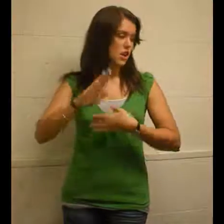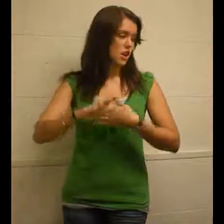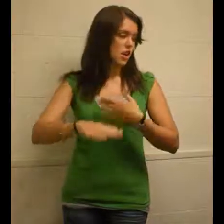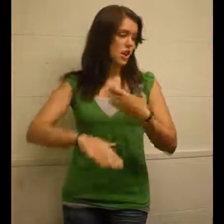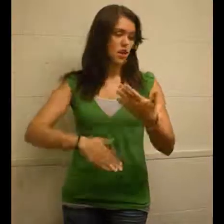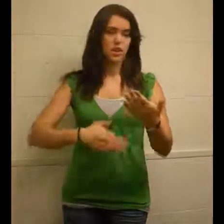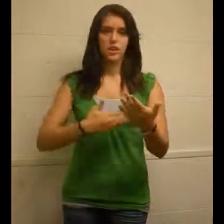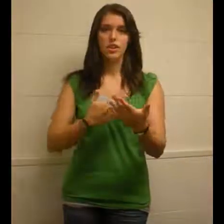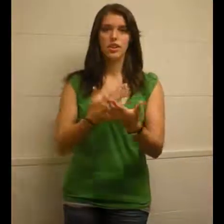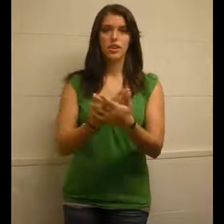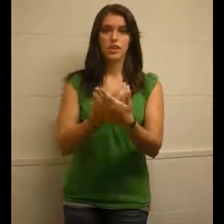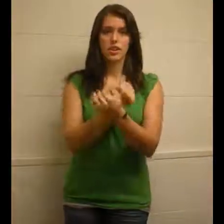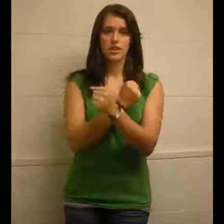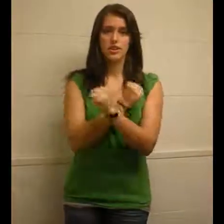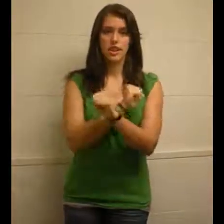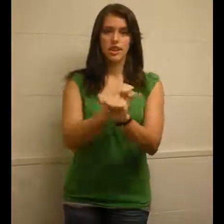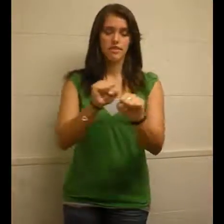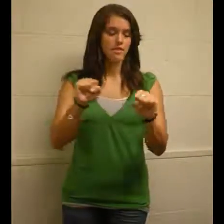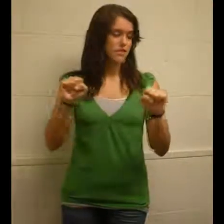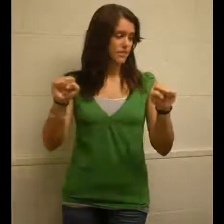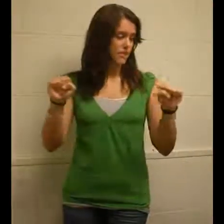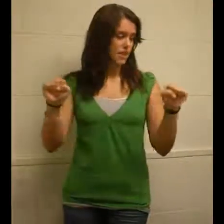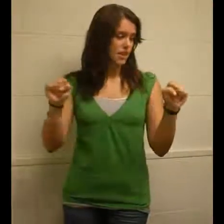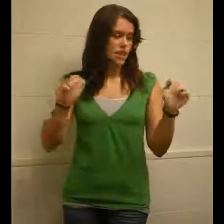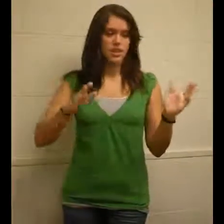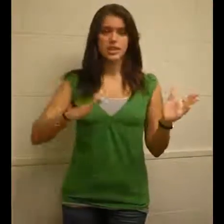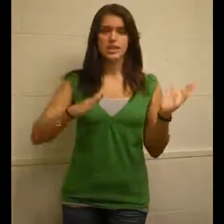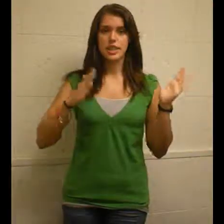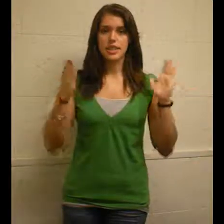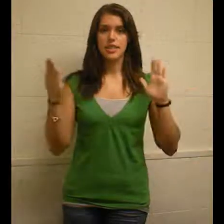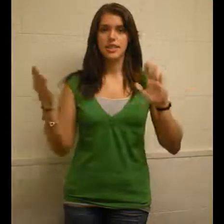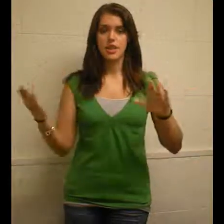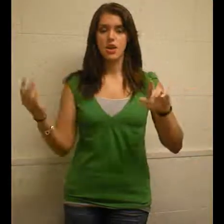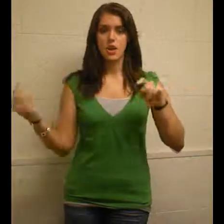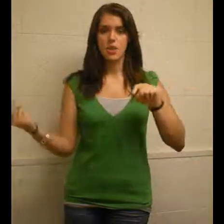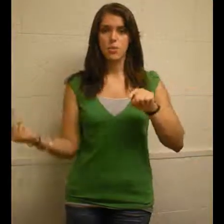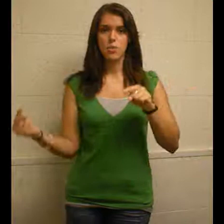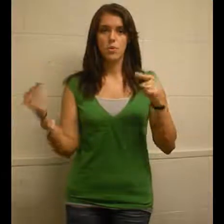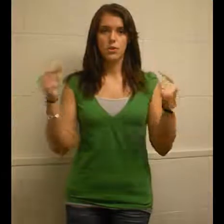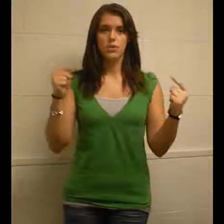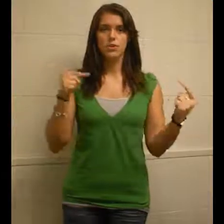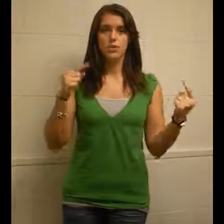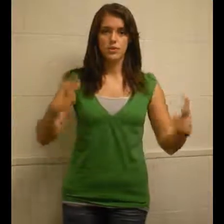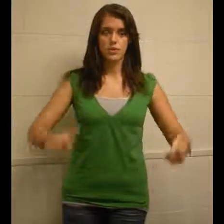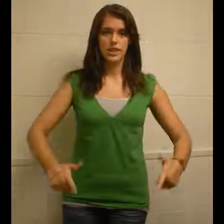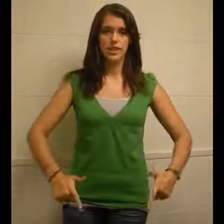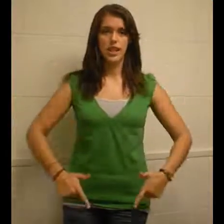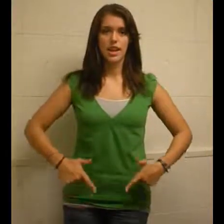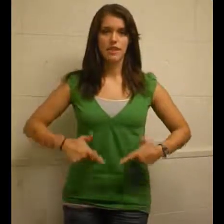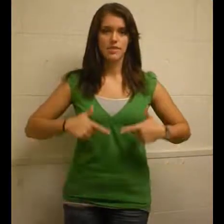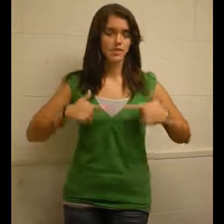all are saved. Death, Wars, with Life,